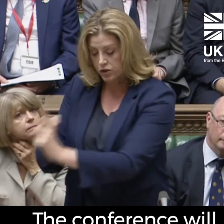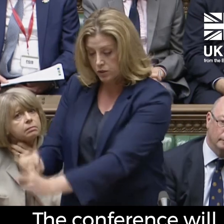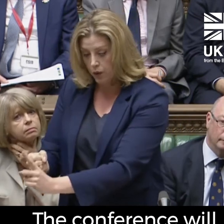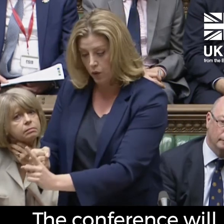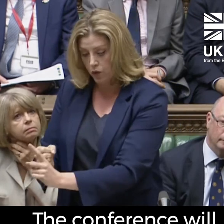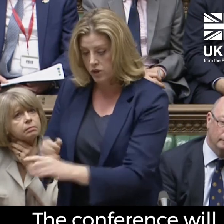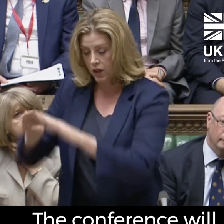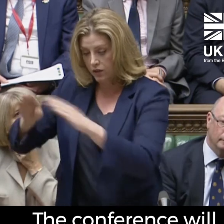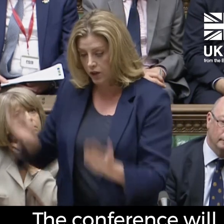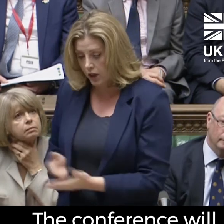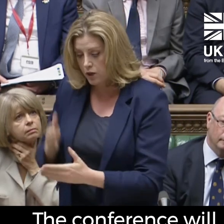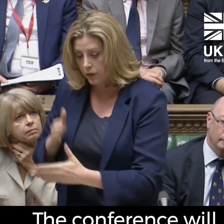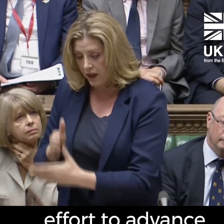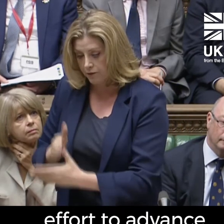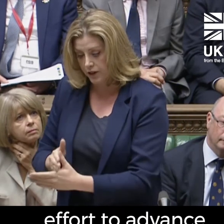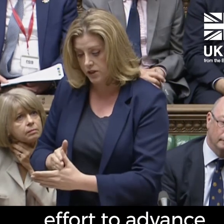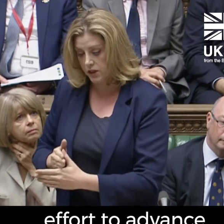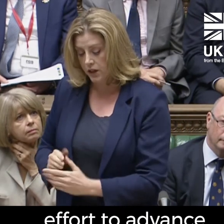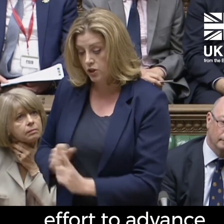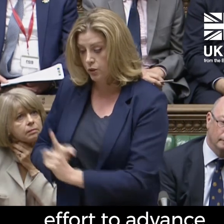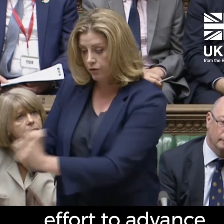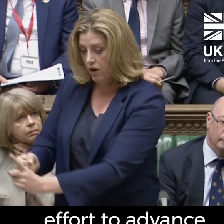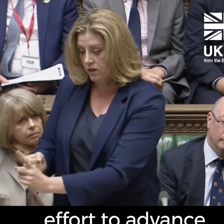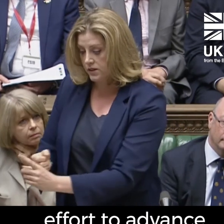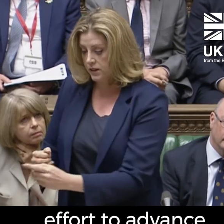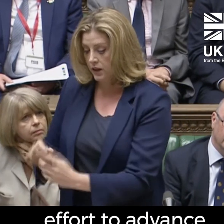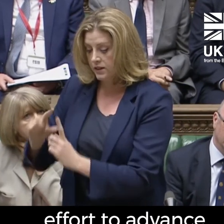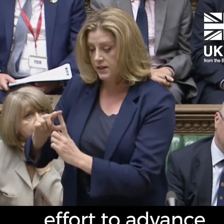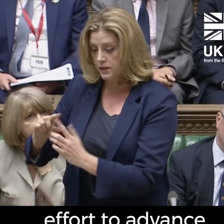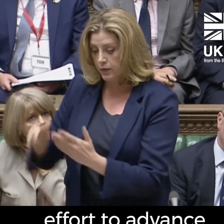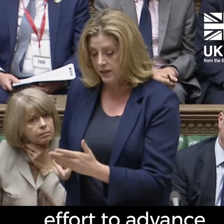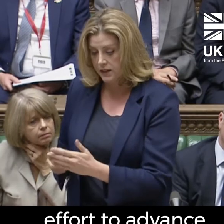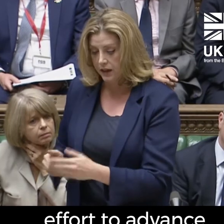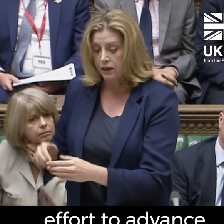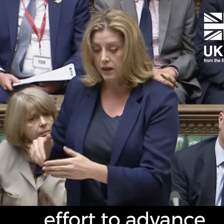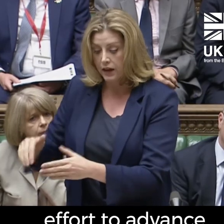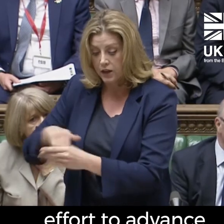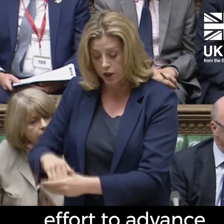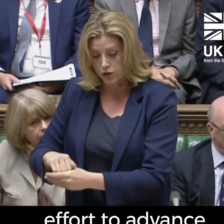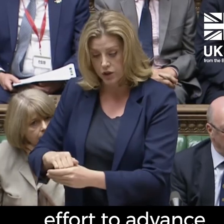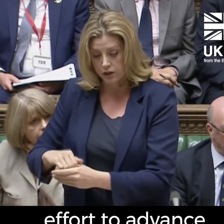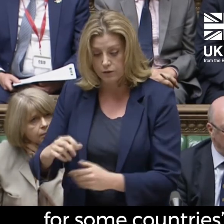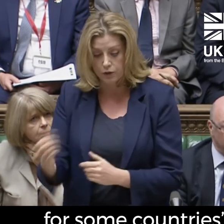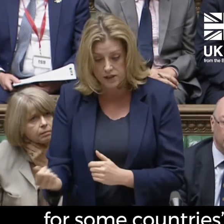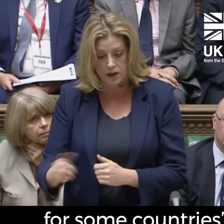support the global effort to advance disability inclusion for some